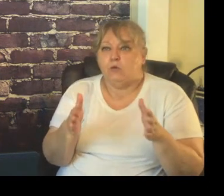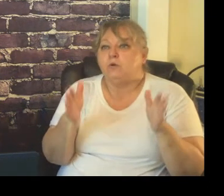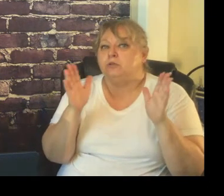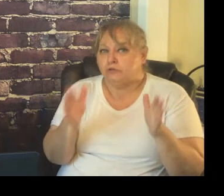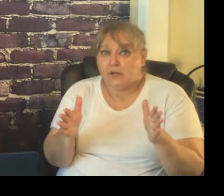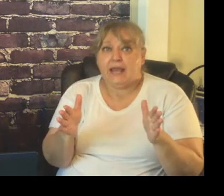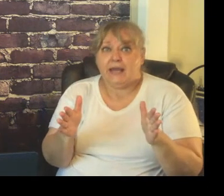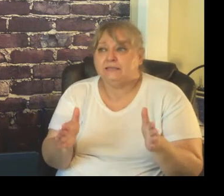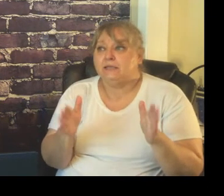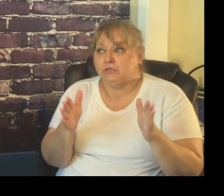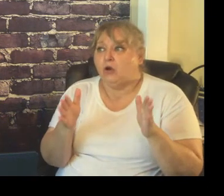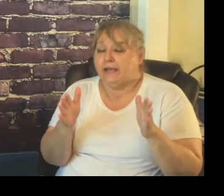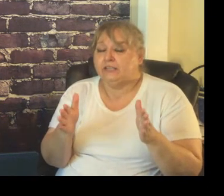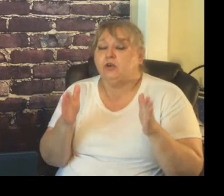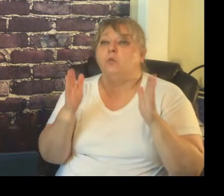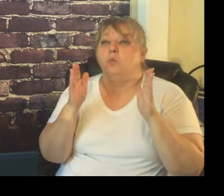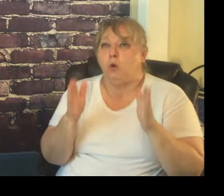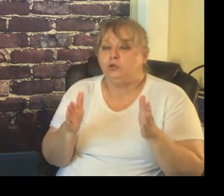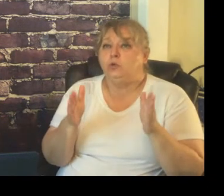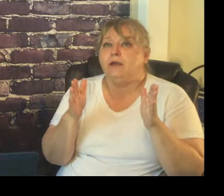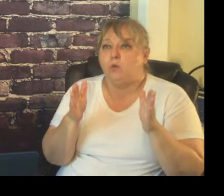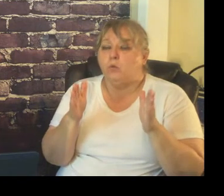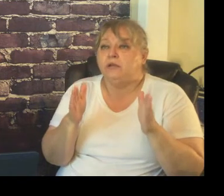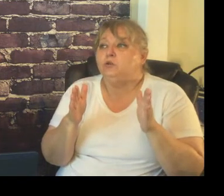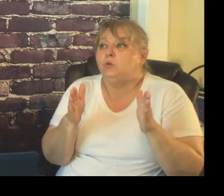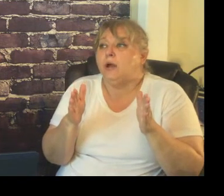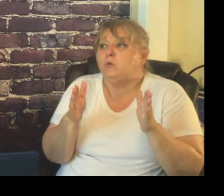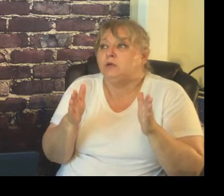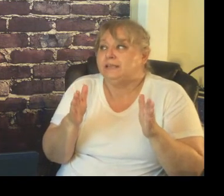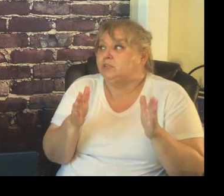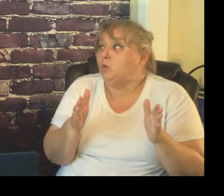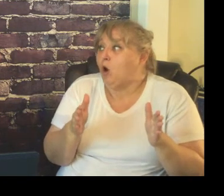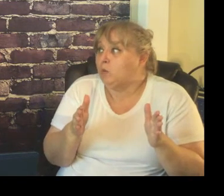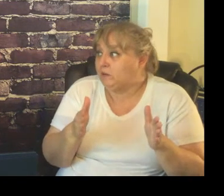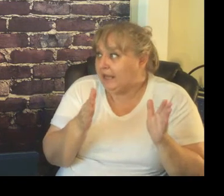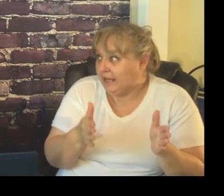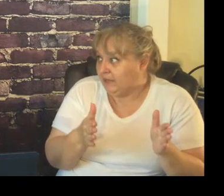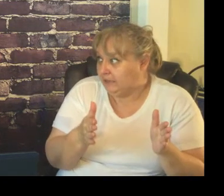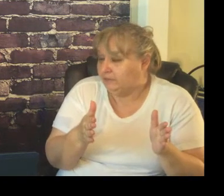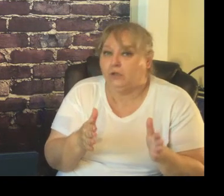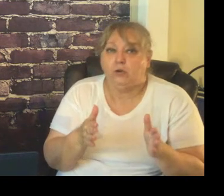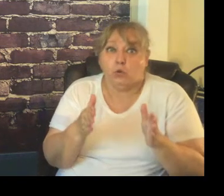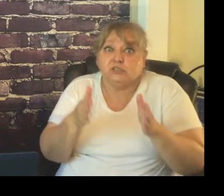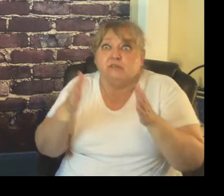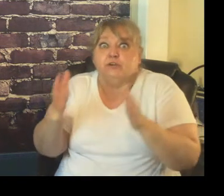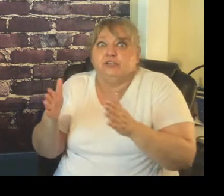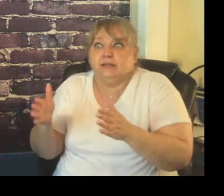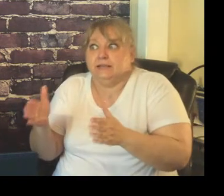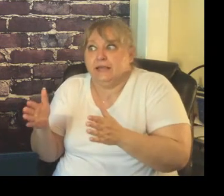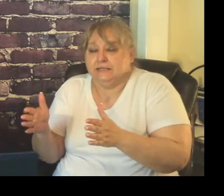will close my eyes and I'll say okay so what do I want where do I want them to walk when they come in what's the first thing that they need